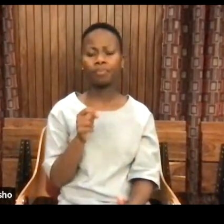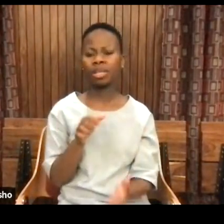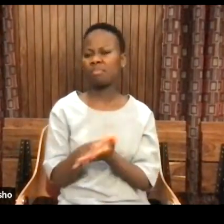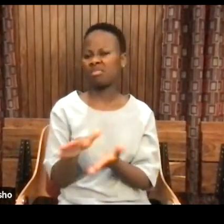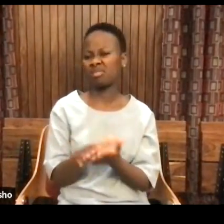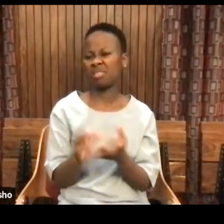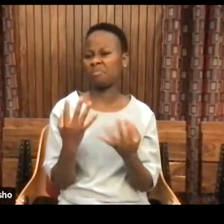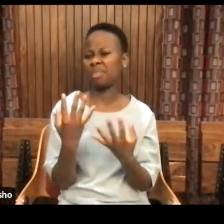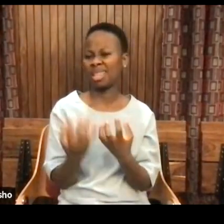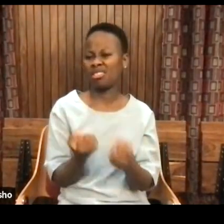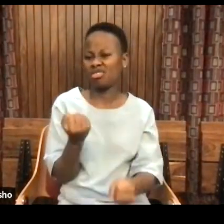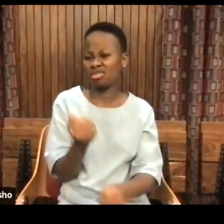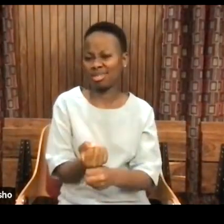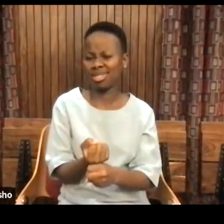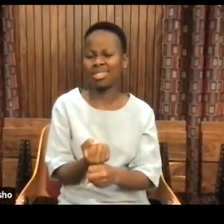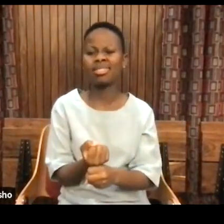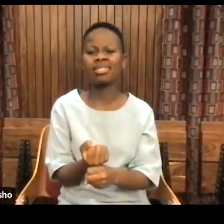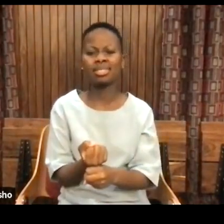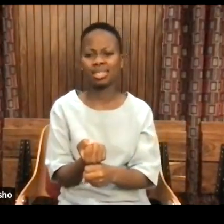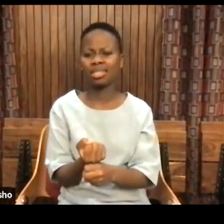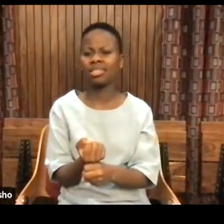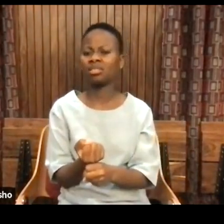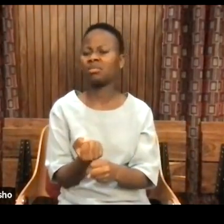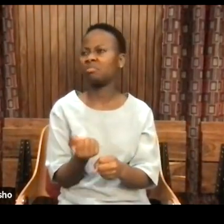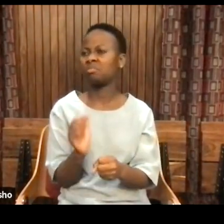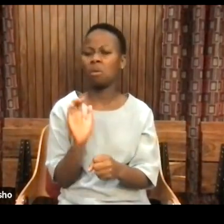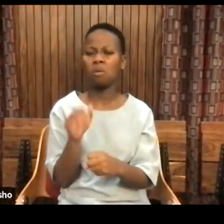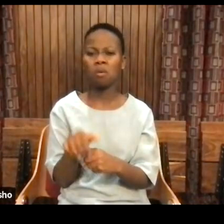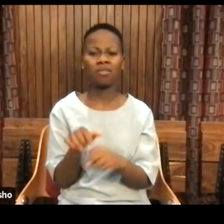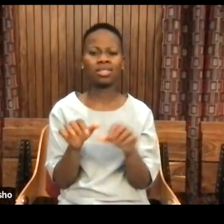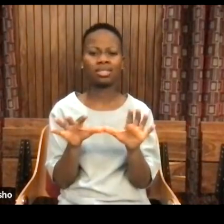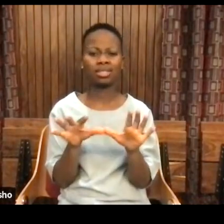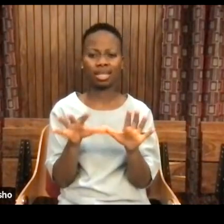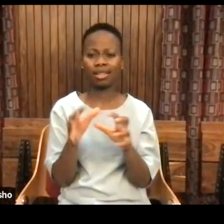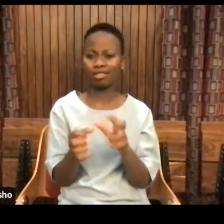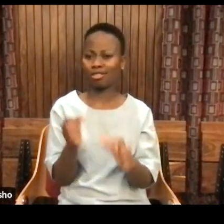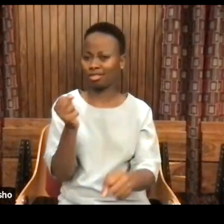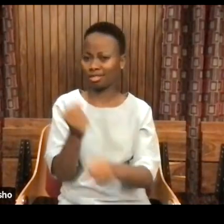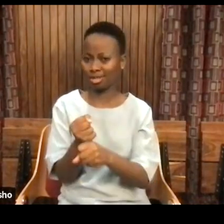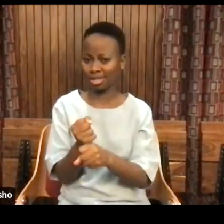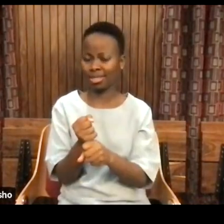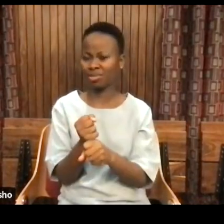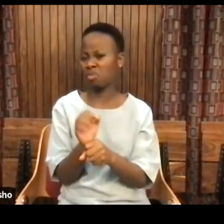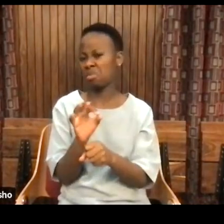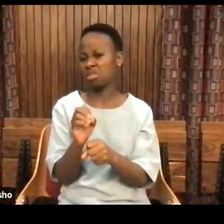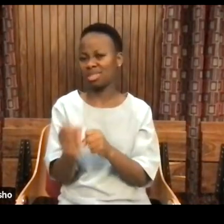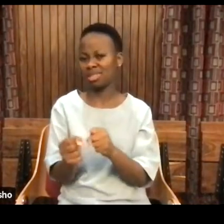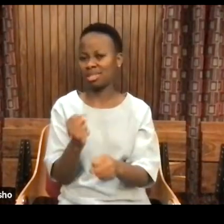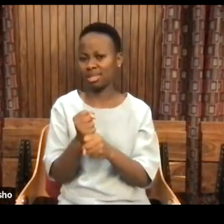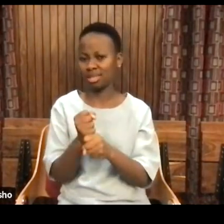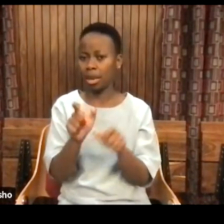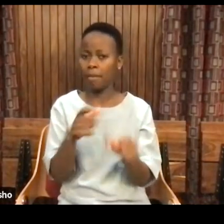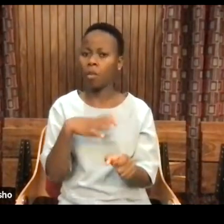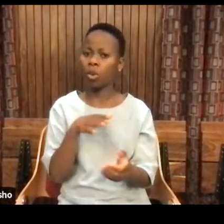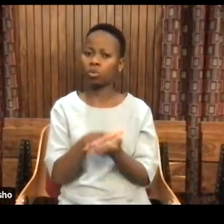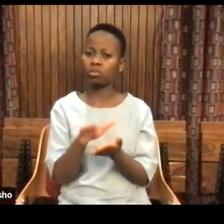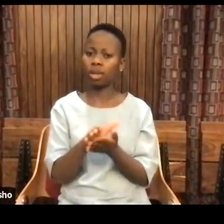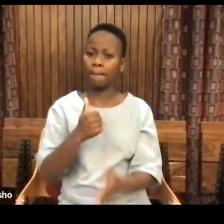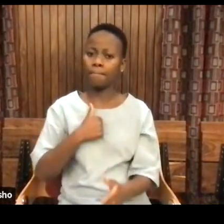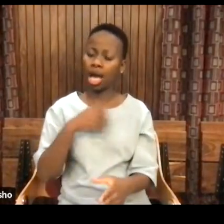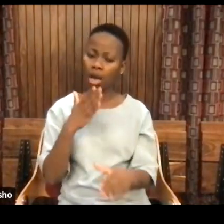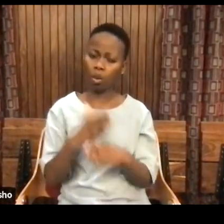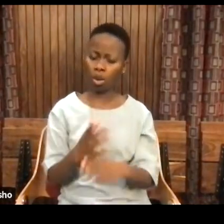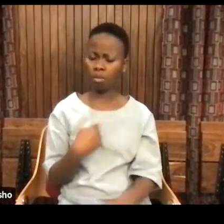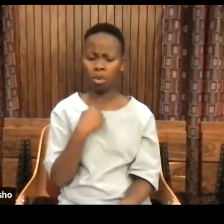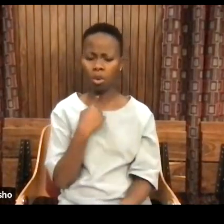years. Actually, for three decades, people wanted to do readers on my work. And I always said no, always said no. First of all,